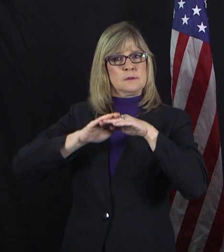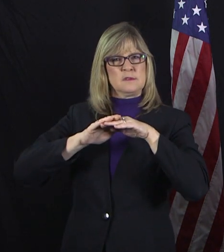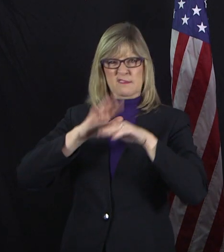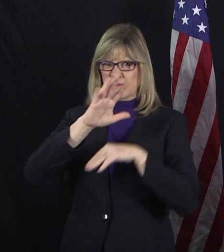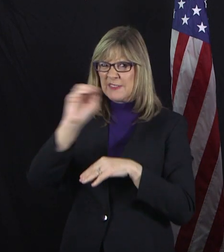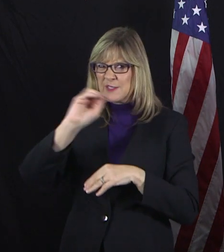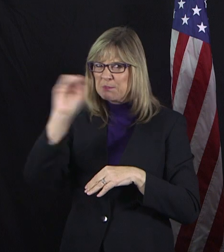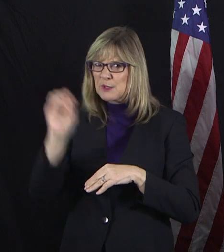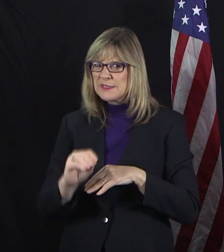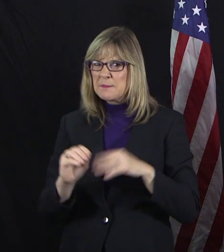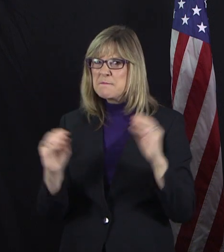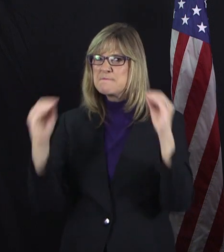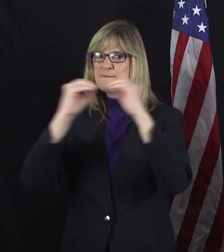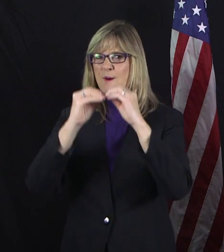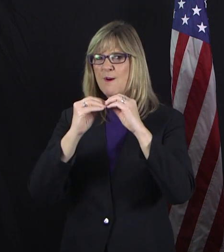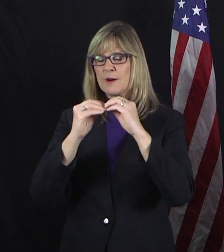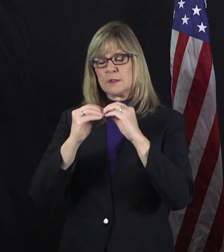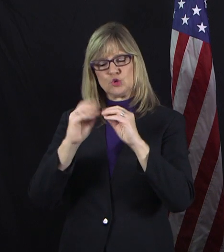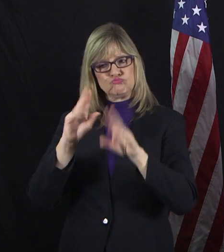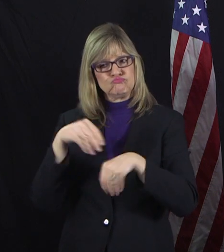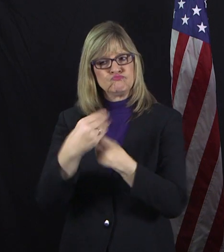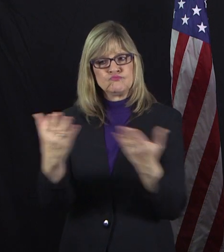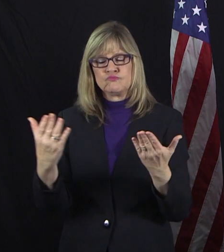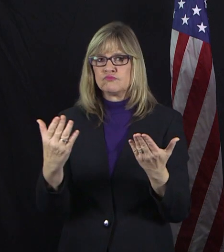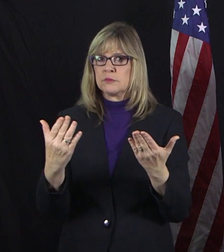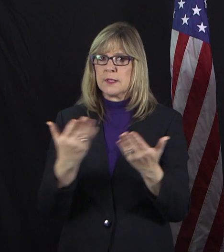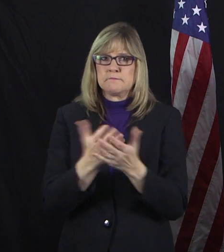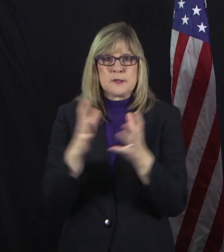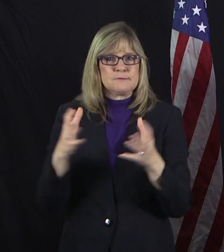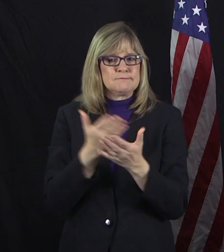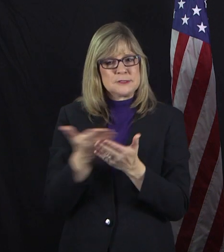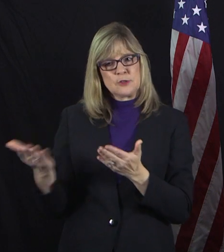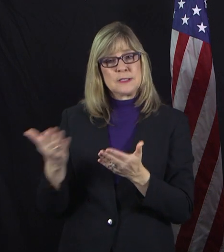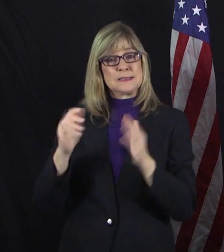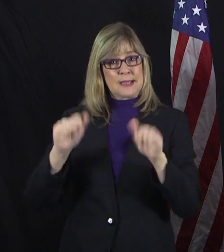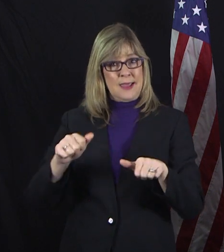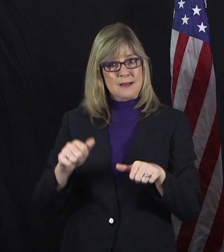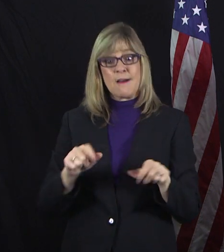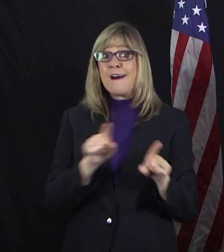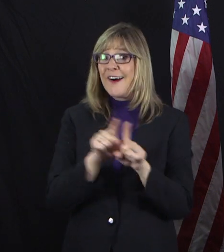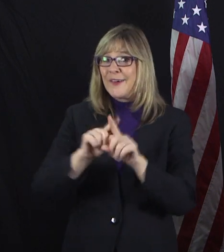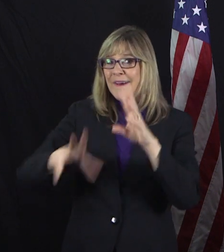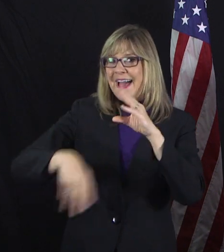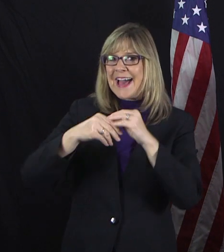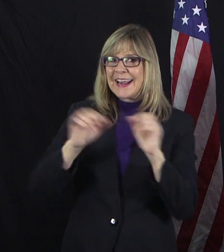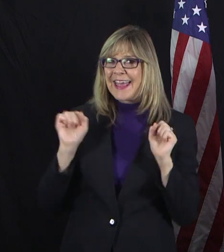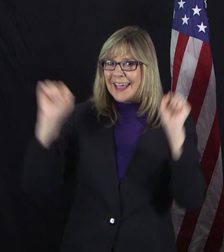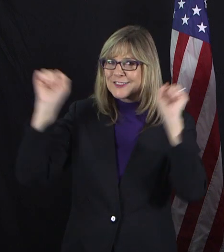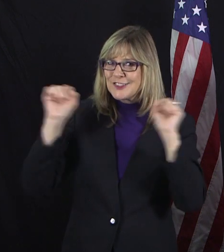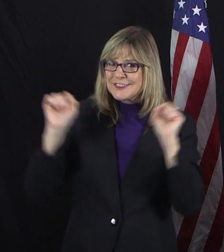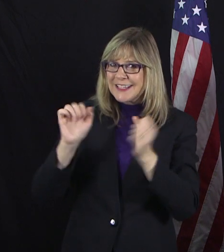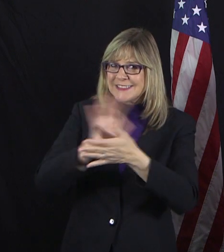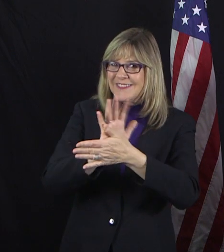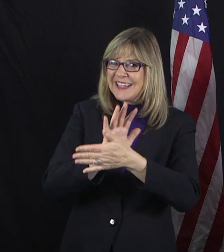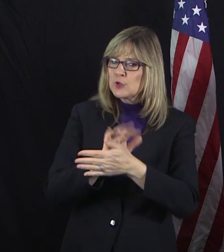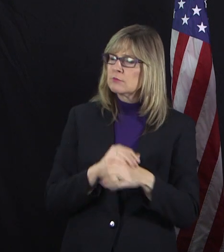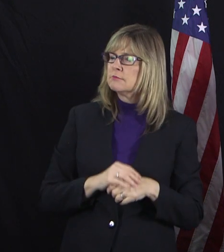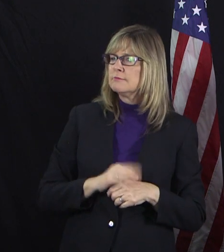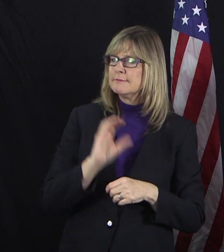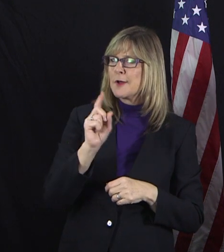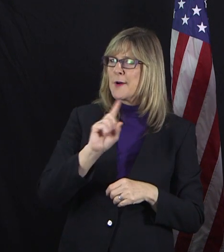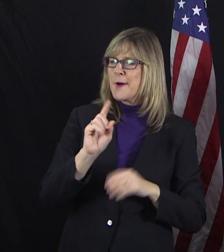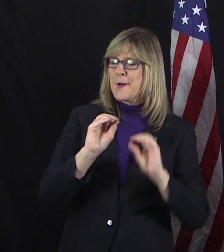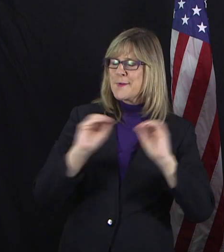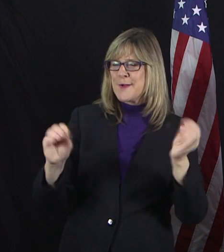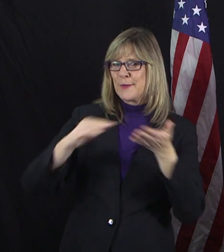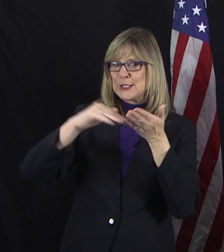content as quickly as we can. And we even added exercise videos. So now you have no excuse not to